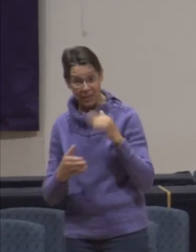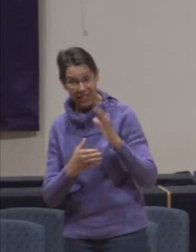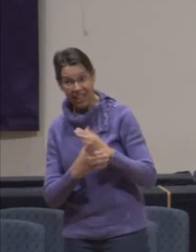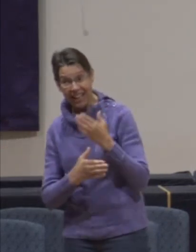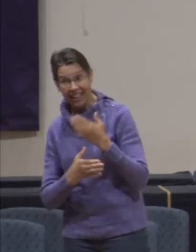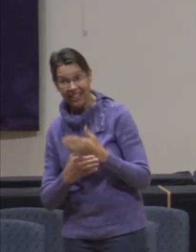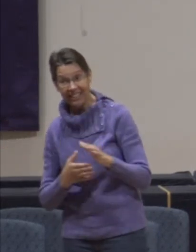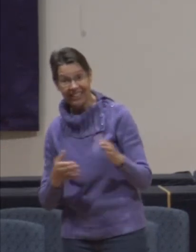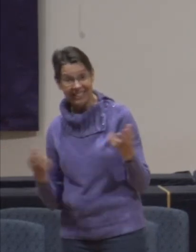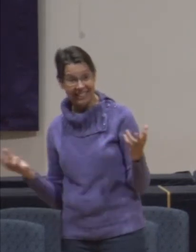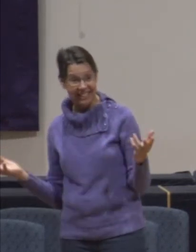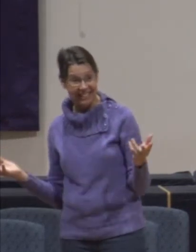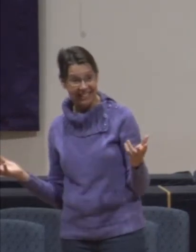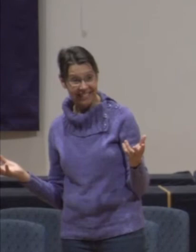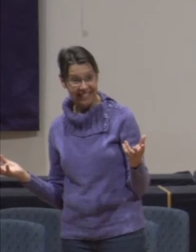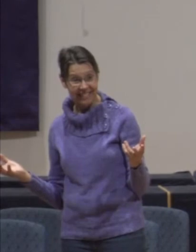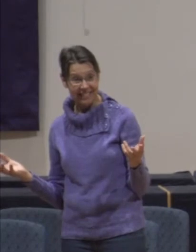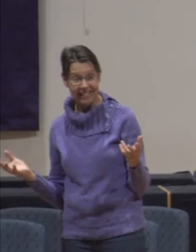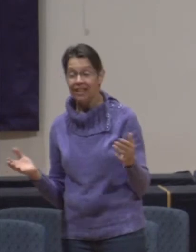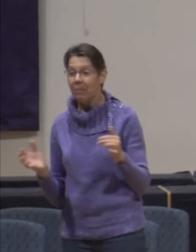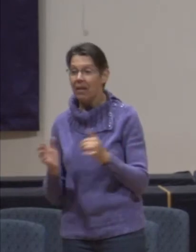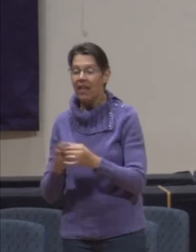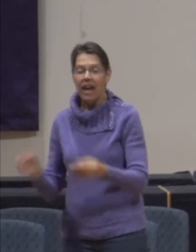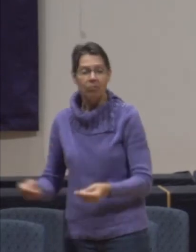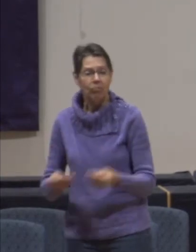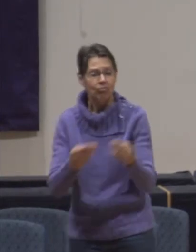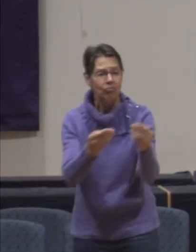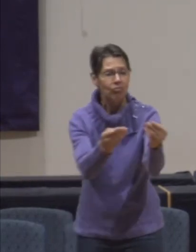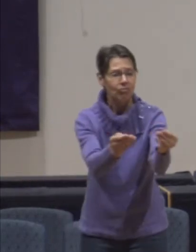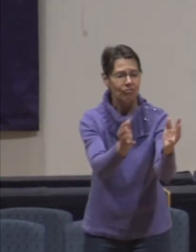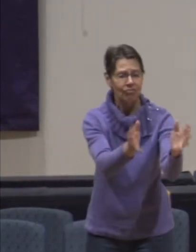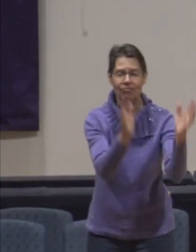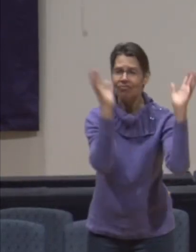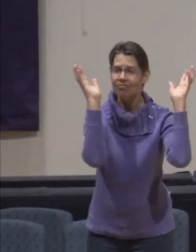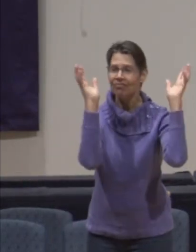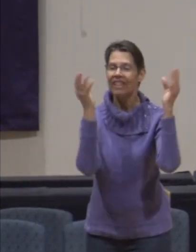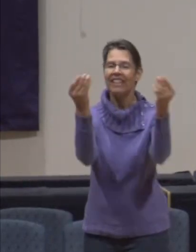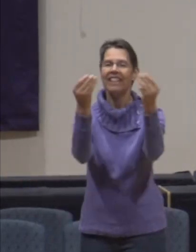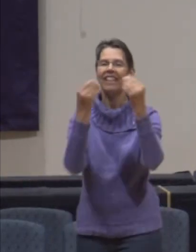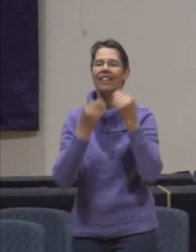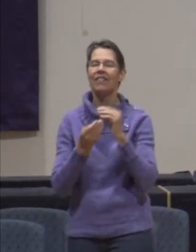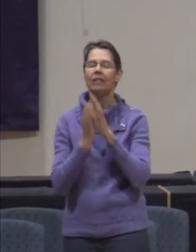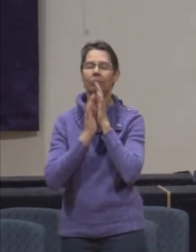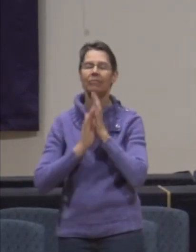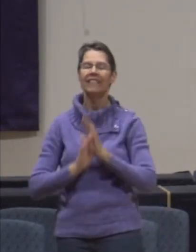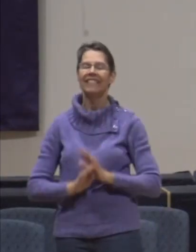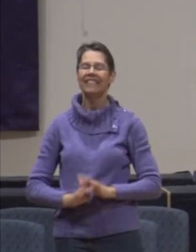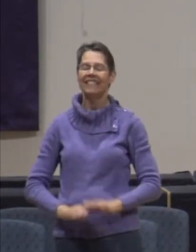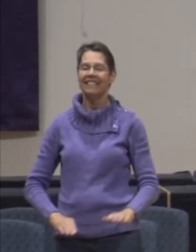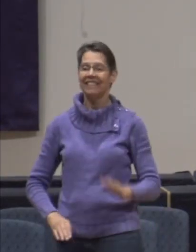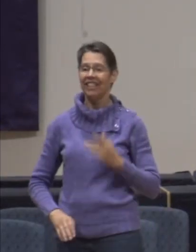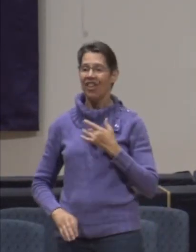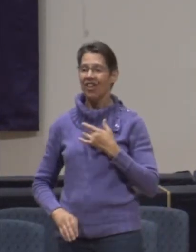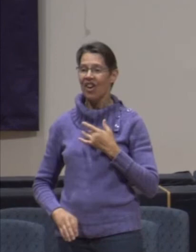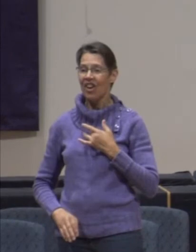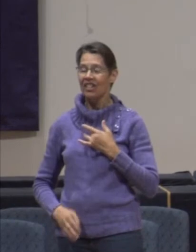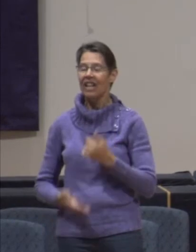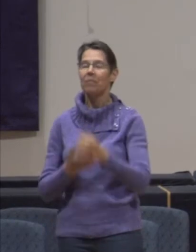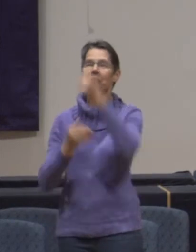Might that bring deeper peace in our hearts? Might it remind us who we are as God's faithful children?